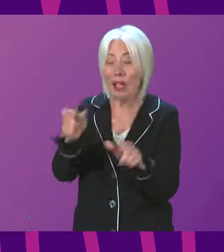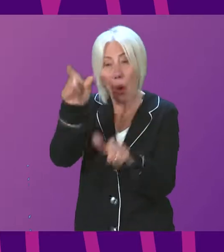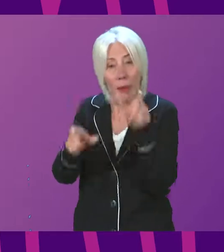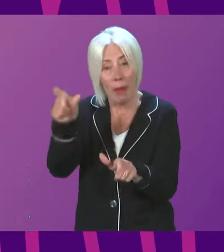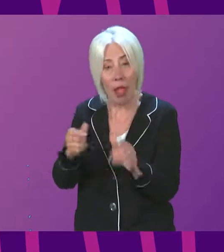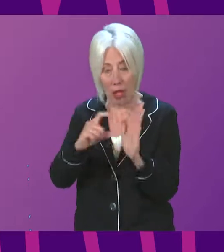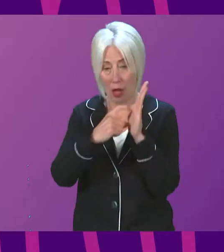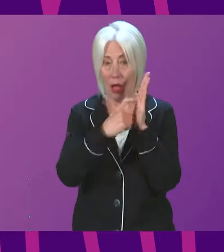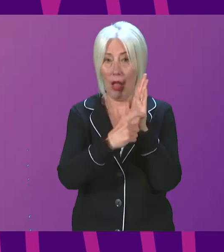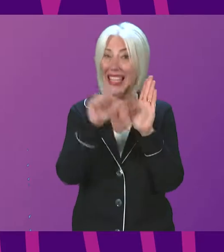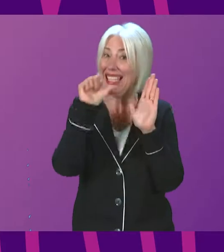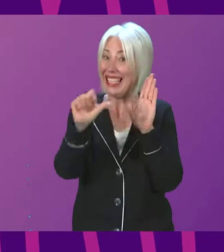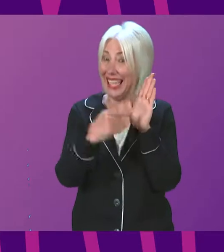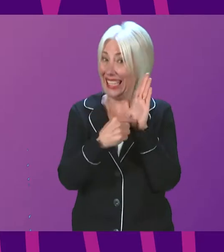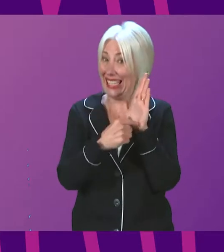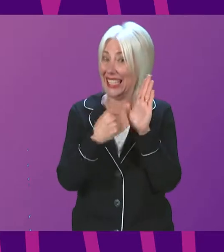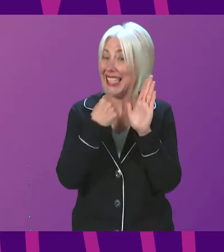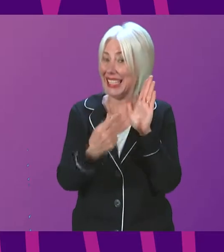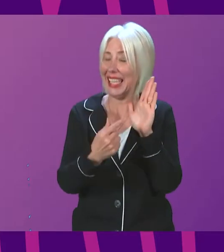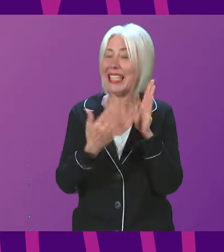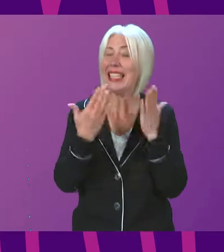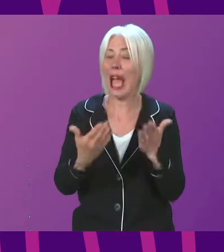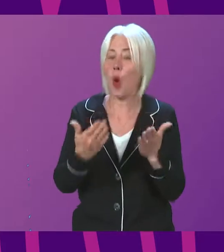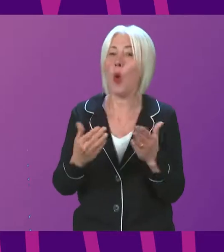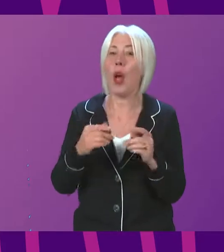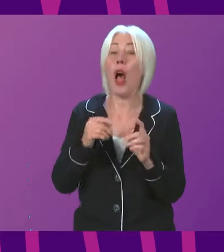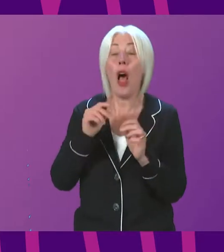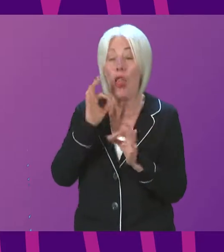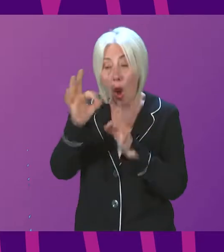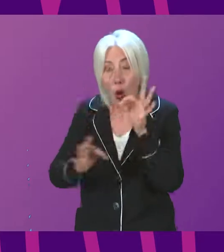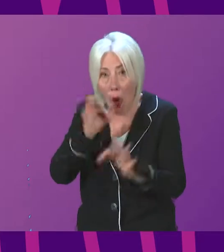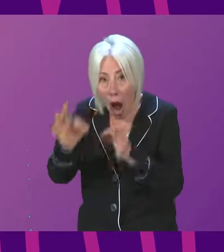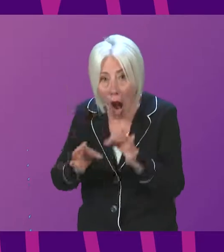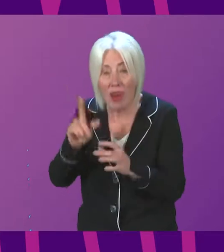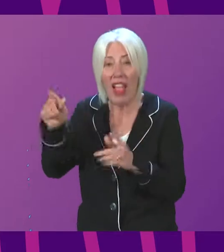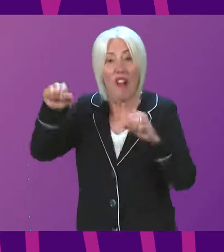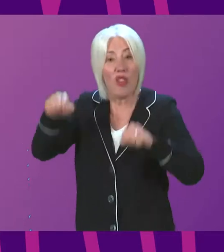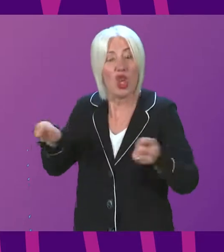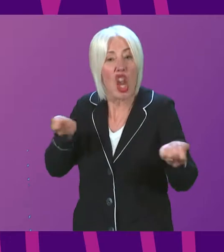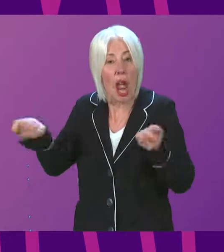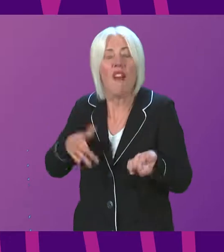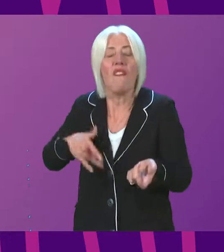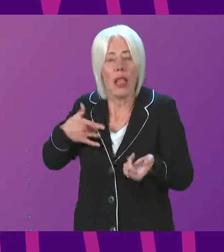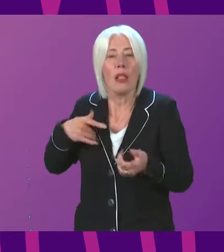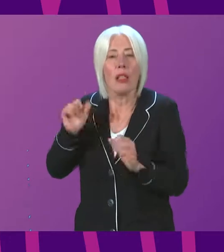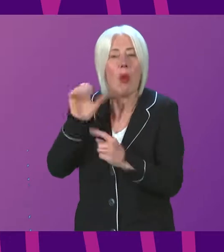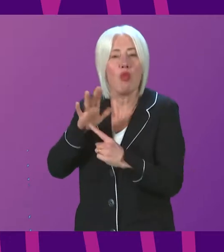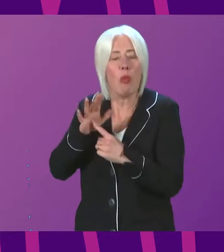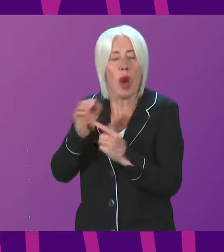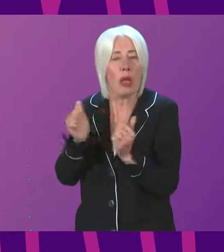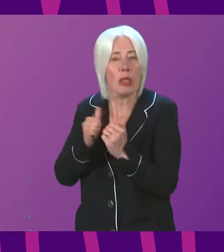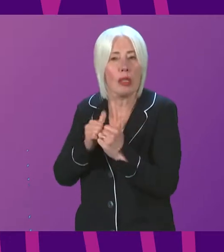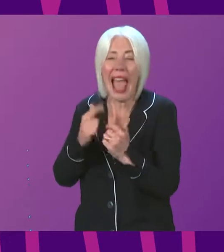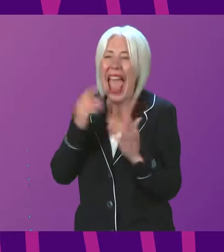6 of the terms of reference now includes the statement that the Inquiry will, as the Chair deems appropriate and necessary, consider any